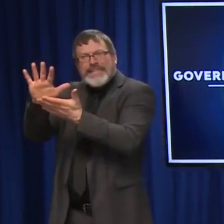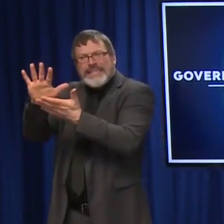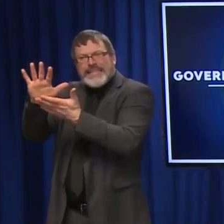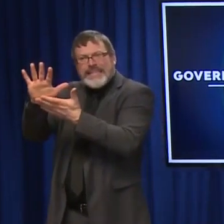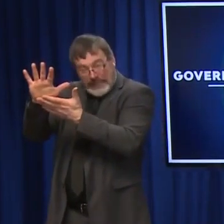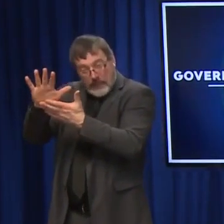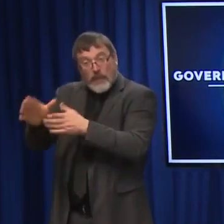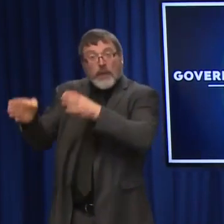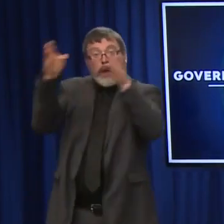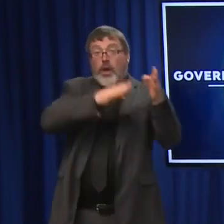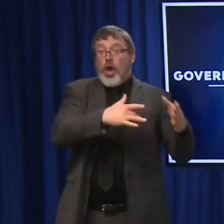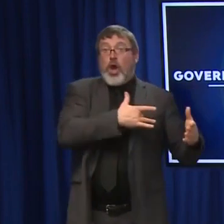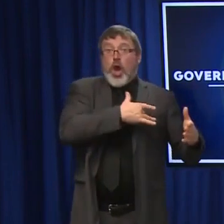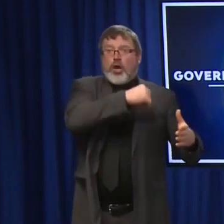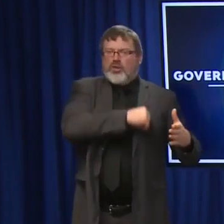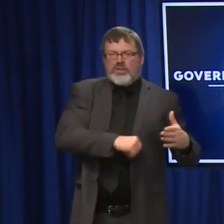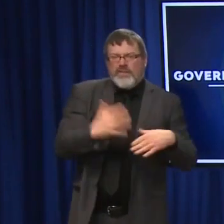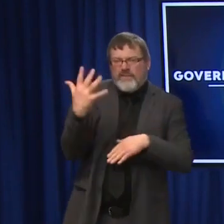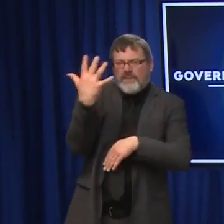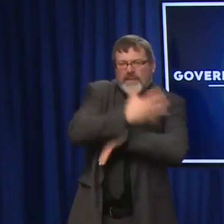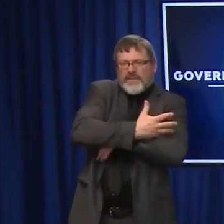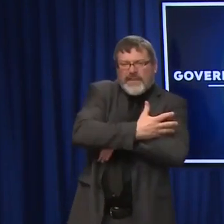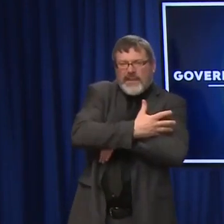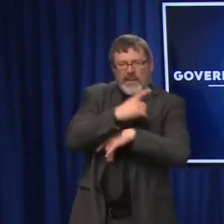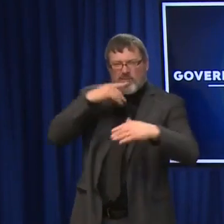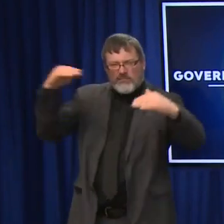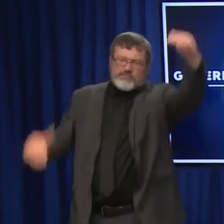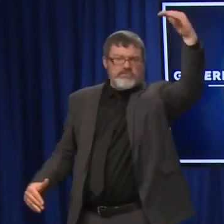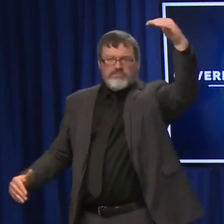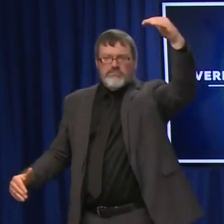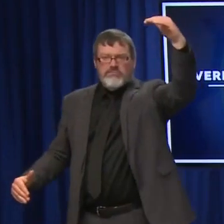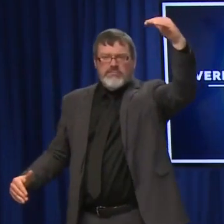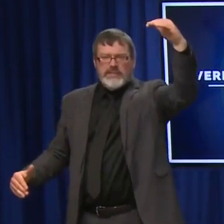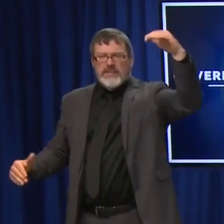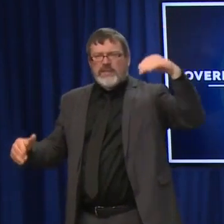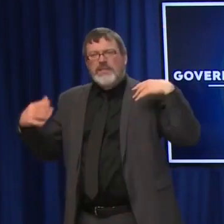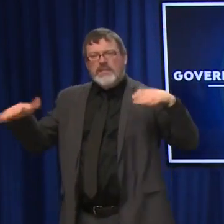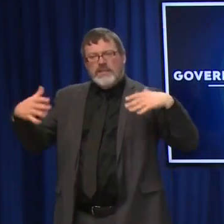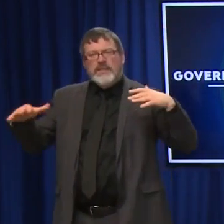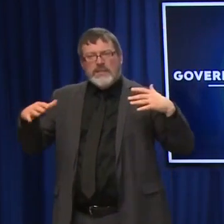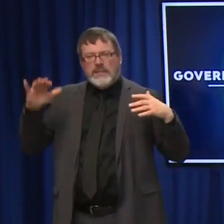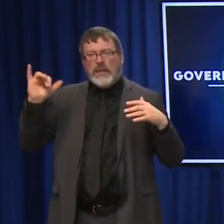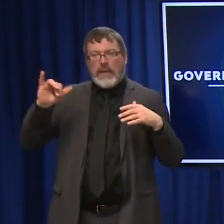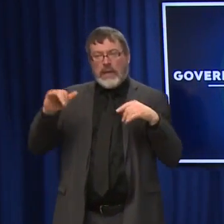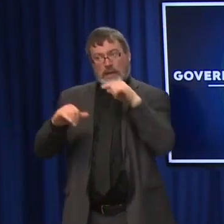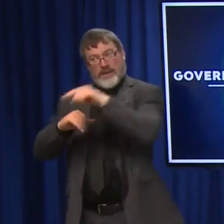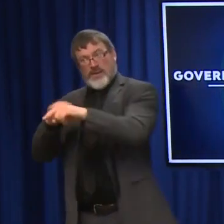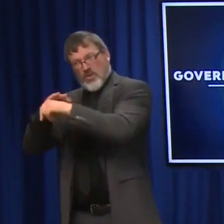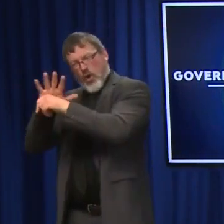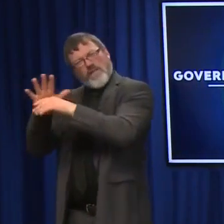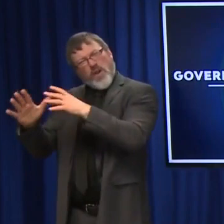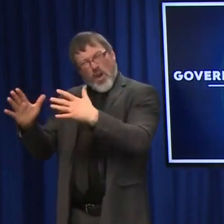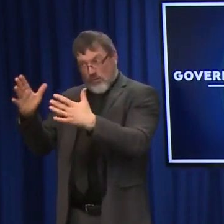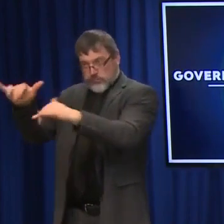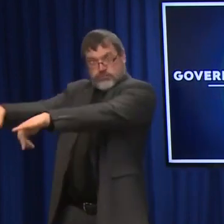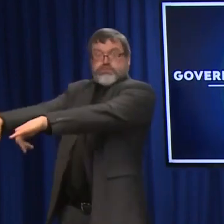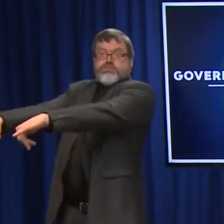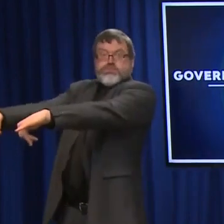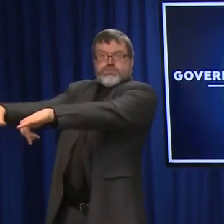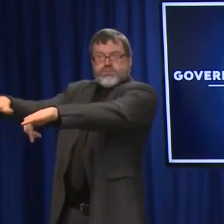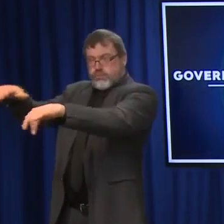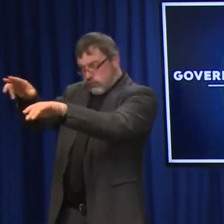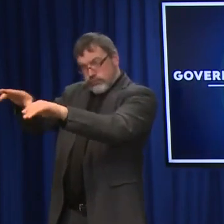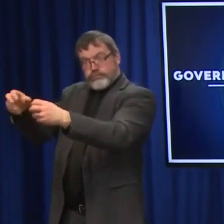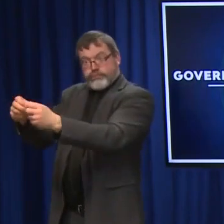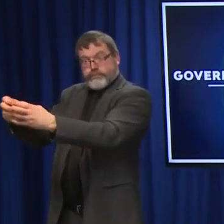you know, that one individual is really taking up the equivalent of seven or eight beds, right? That one COVID bed is worth seven or eight beds for